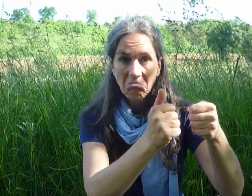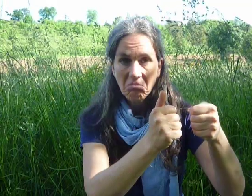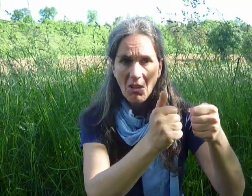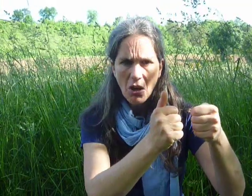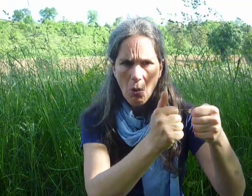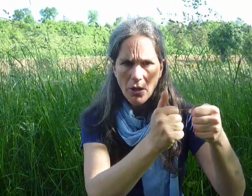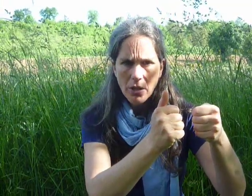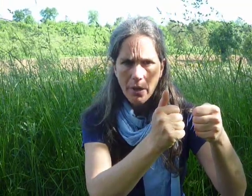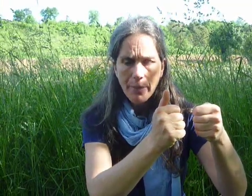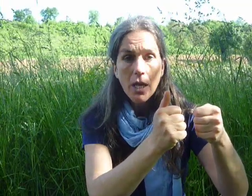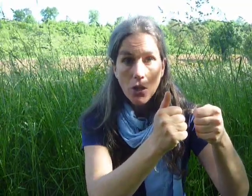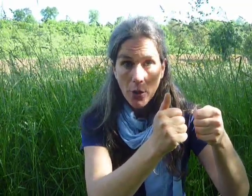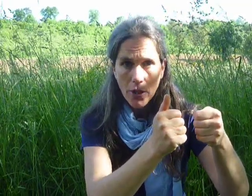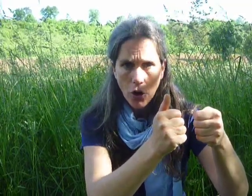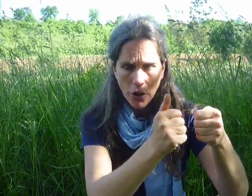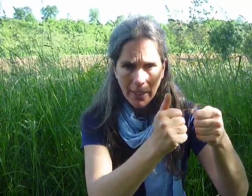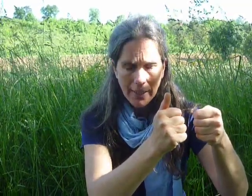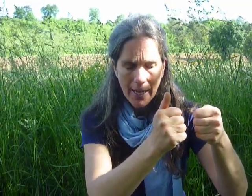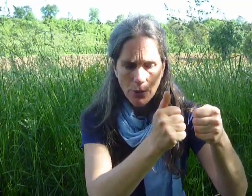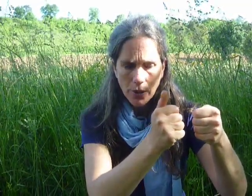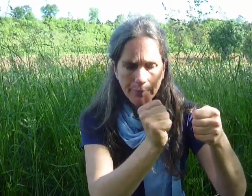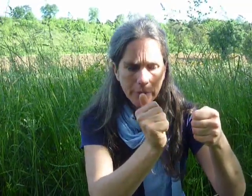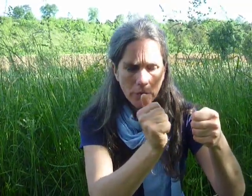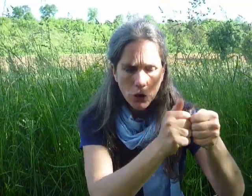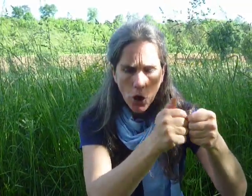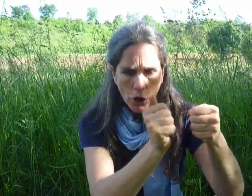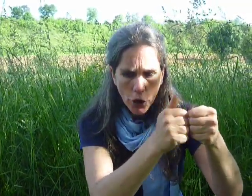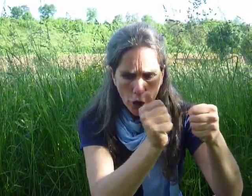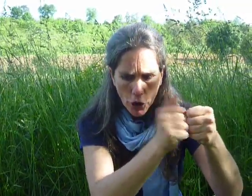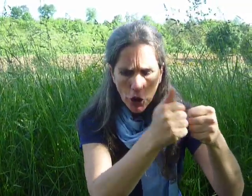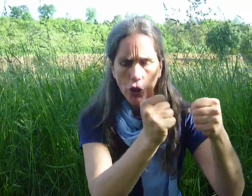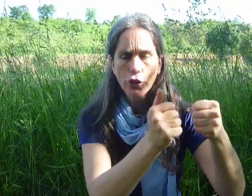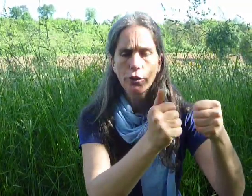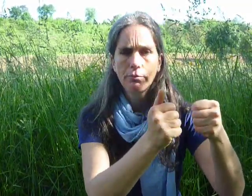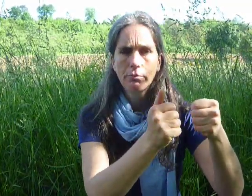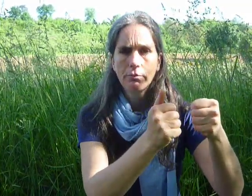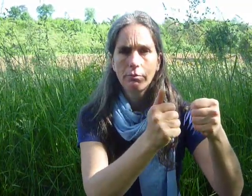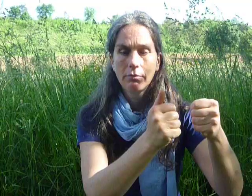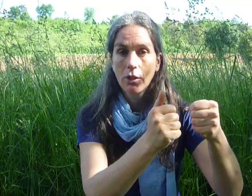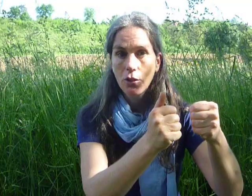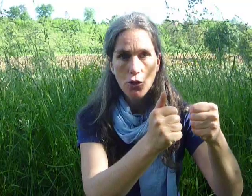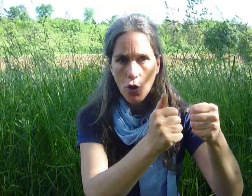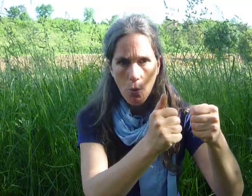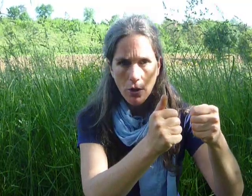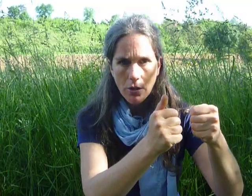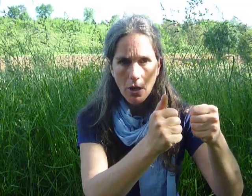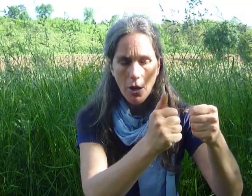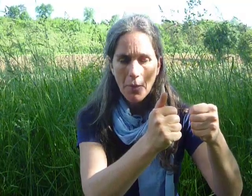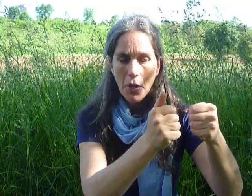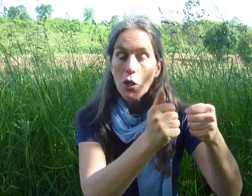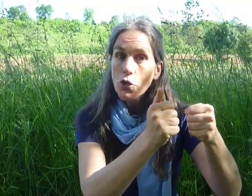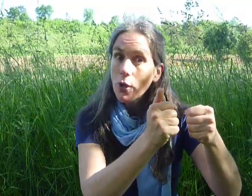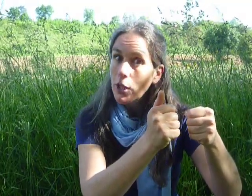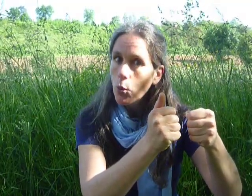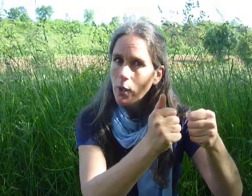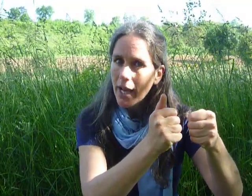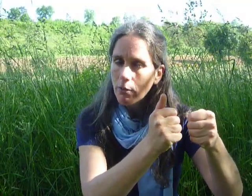No answer. So he knocked a little louder. Knock, knock, knock. No answer. So he called out